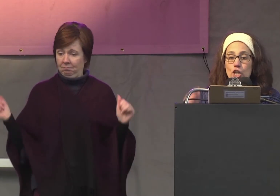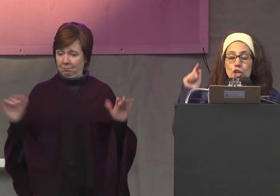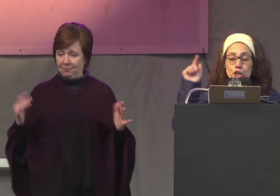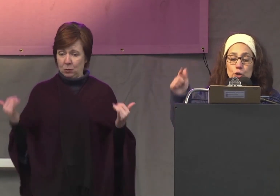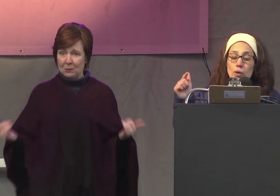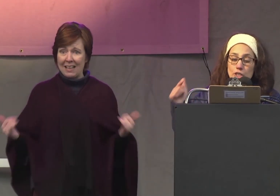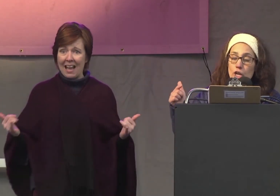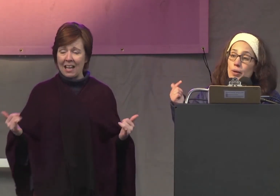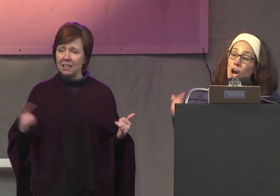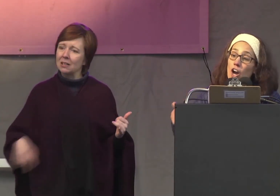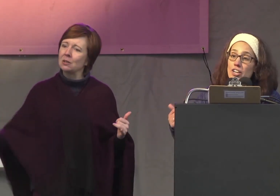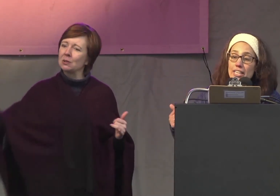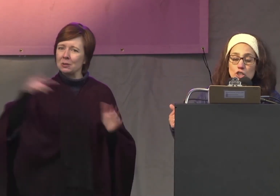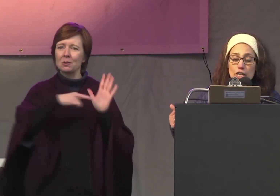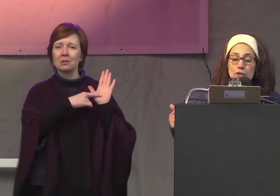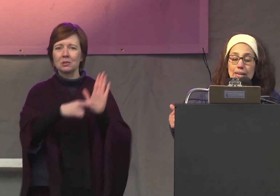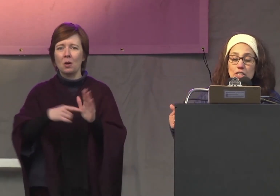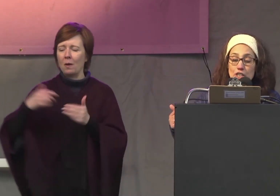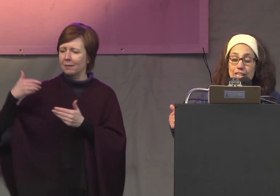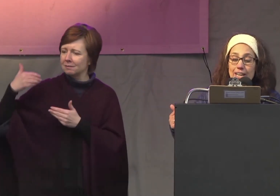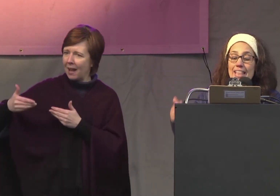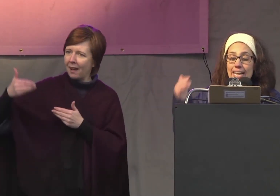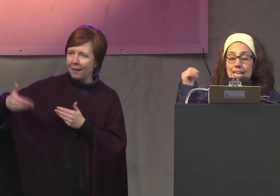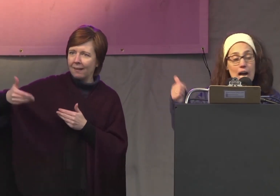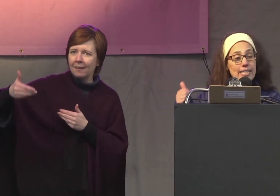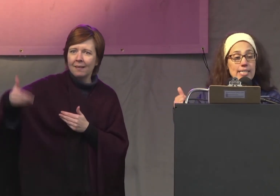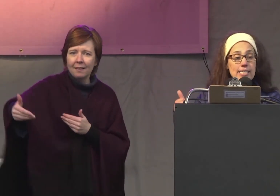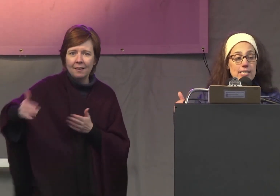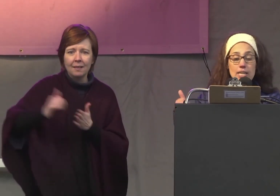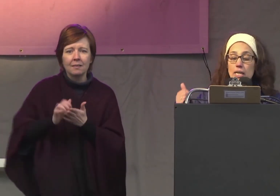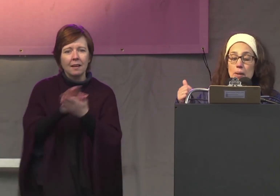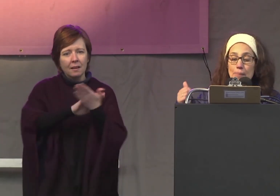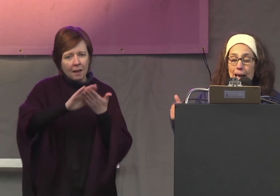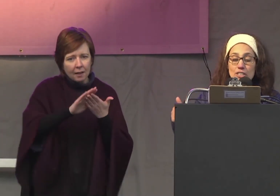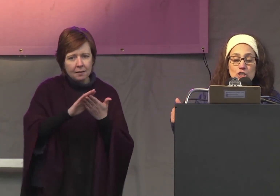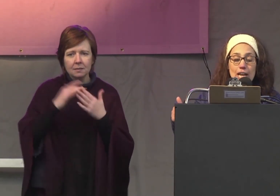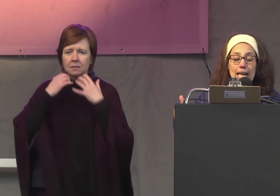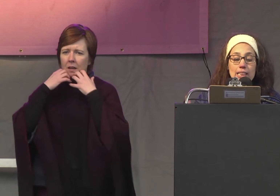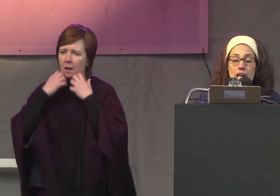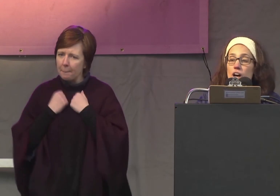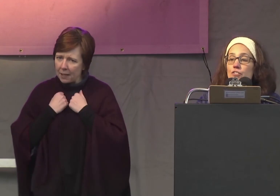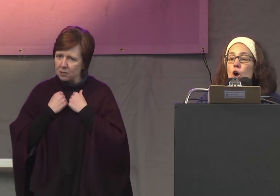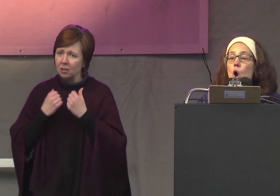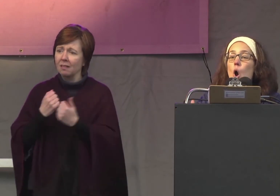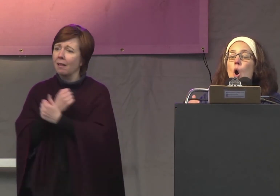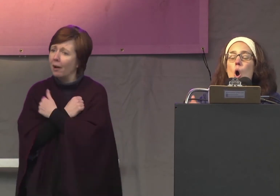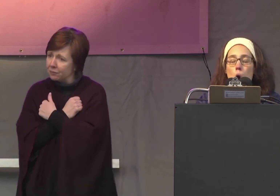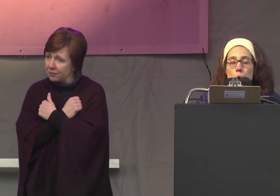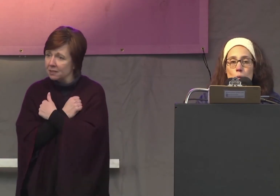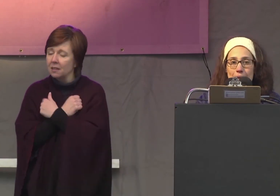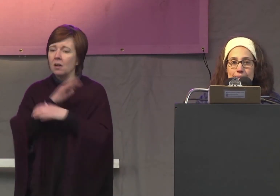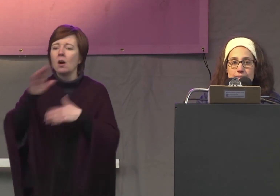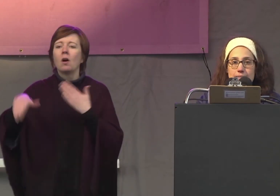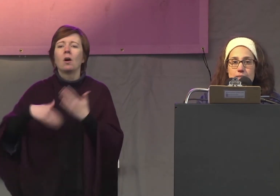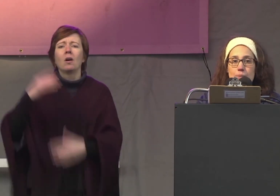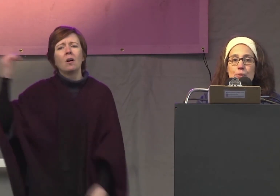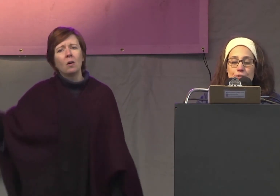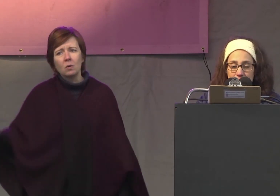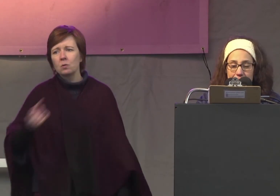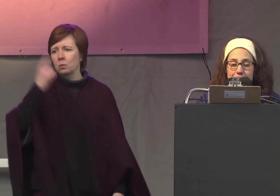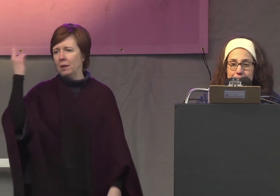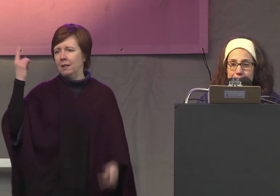you are showing our next generation that kindness compassion and love always